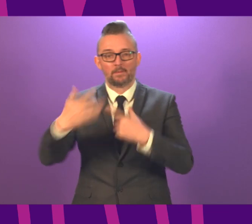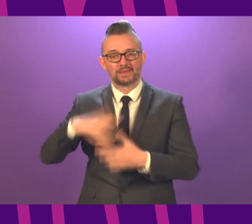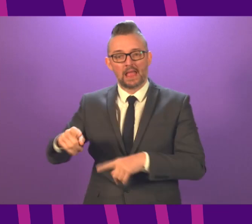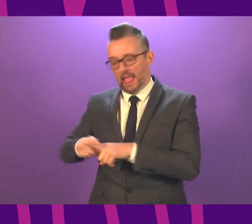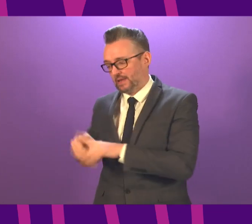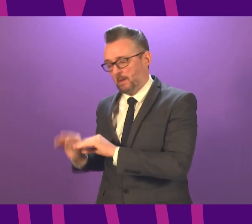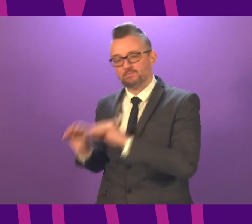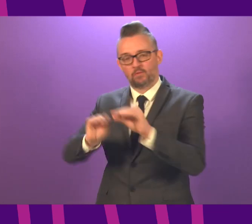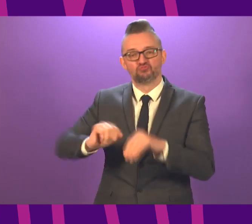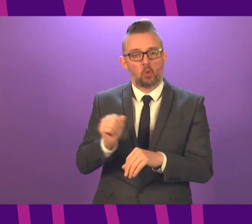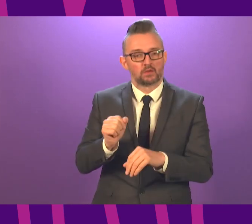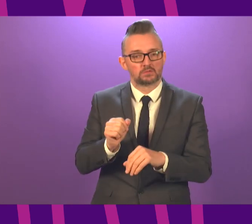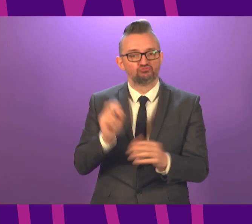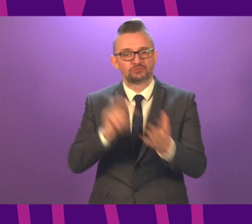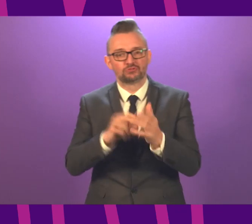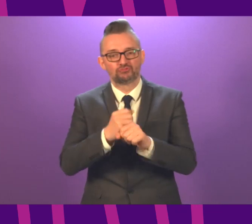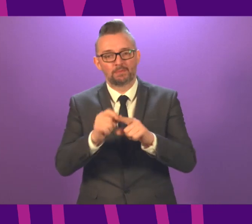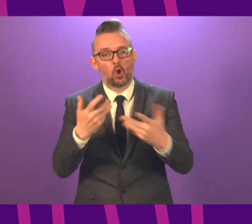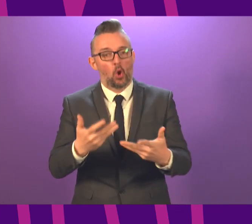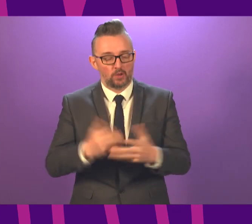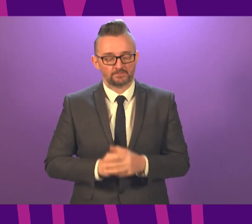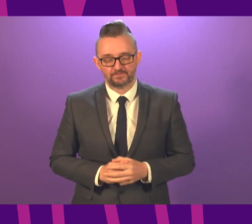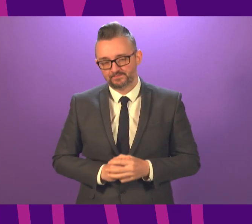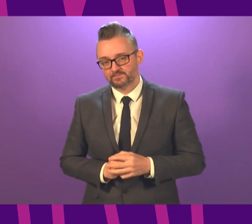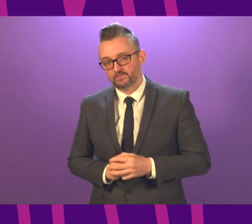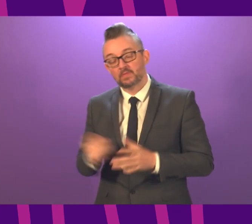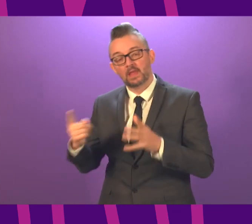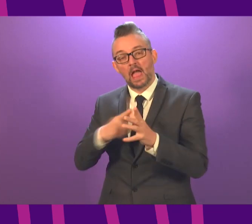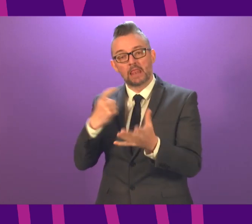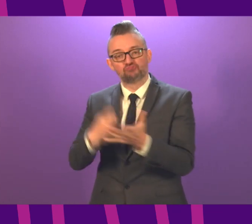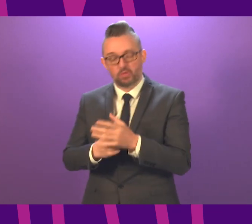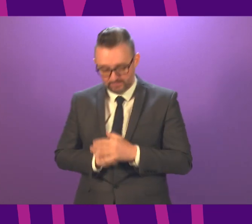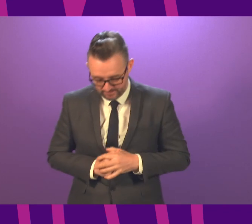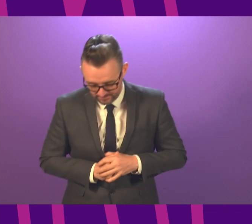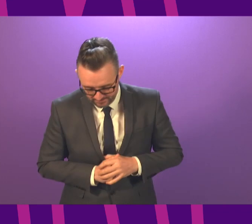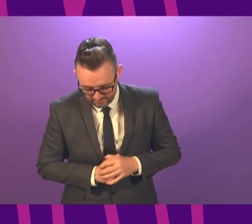be in the similar position. Thank you. Alec Rowley to be followed by John Scott.